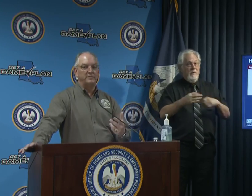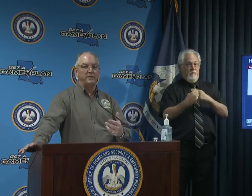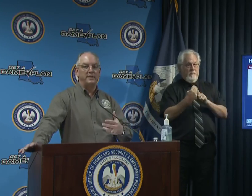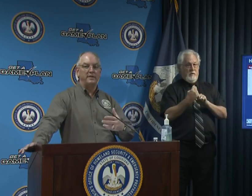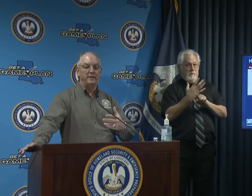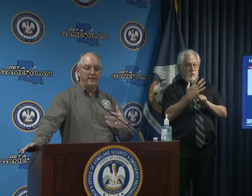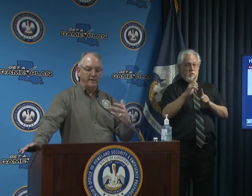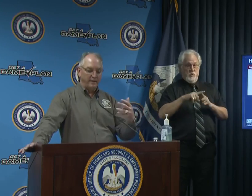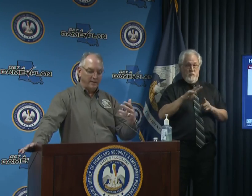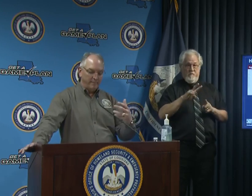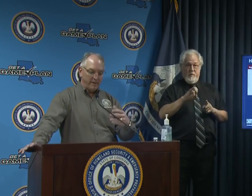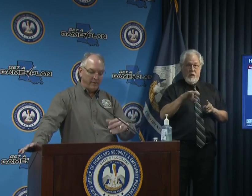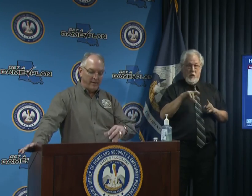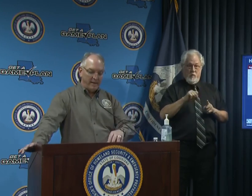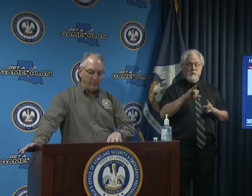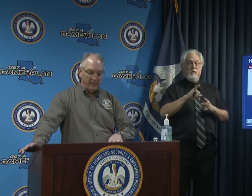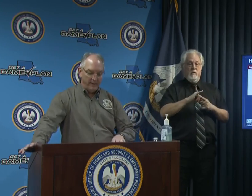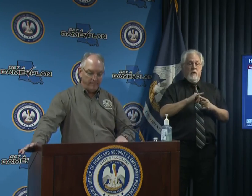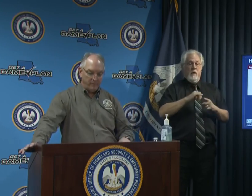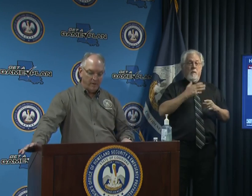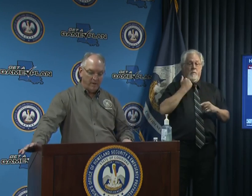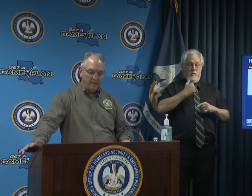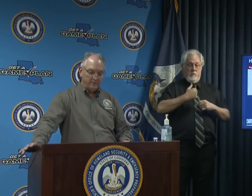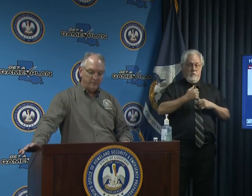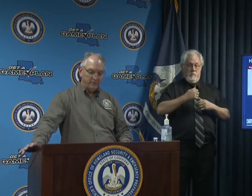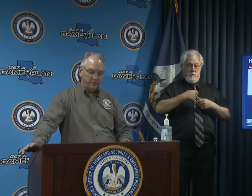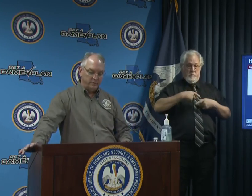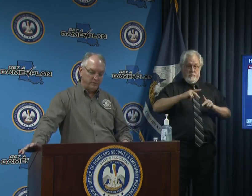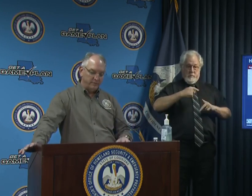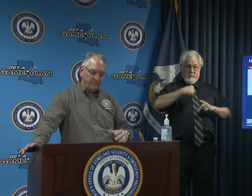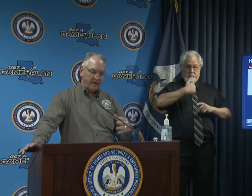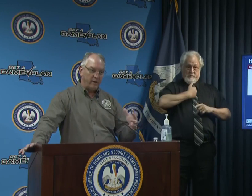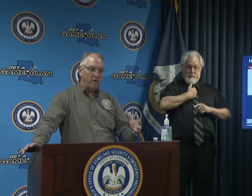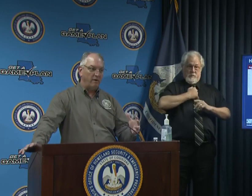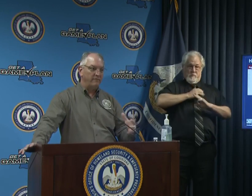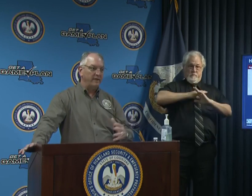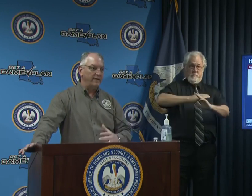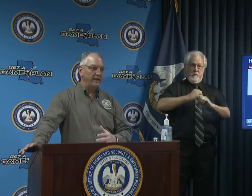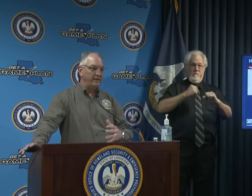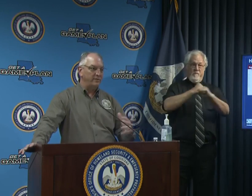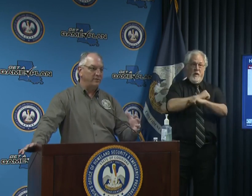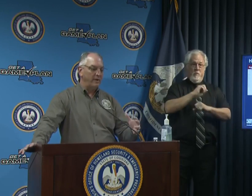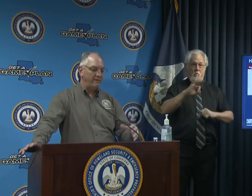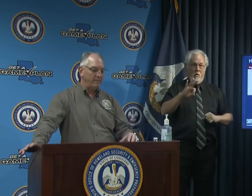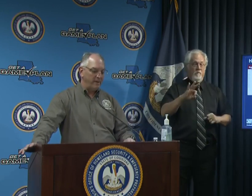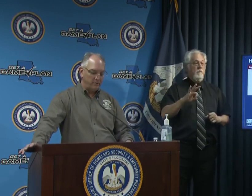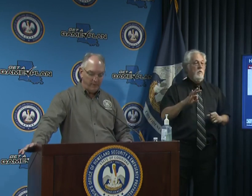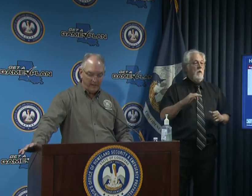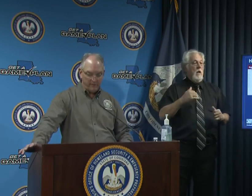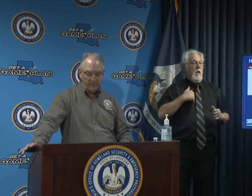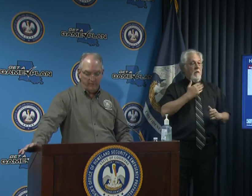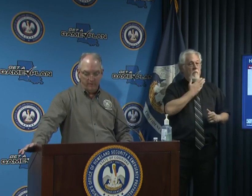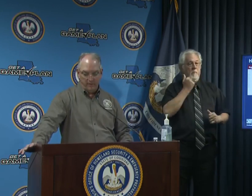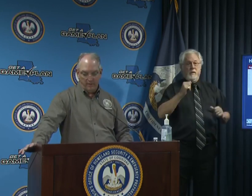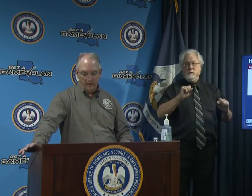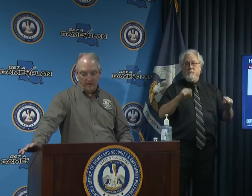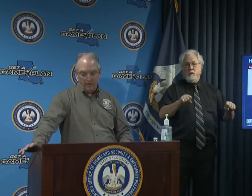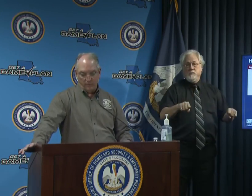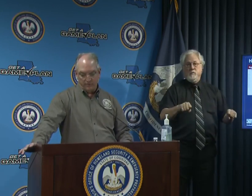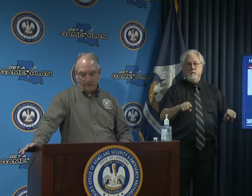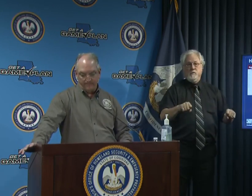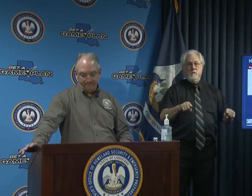because that's going to uh better enable them uh to to fight it off and and to have the best possible